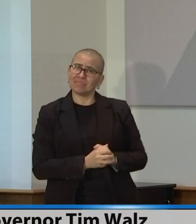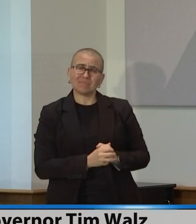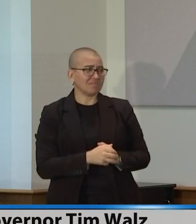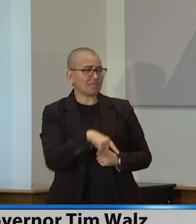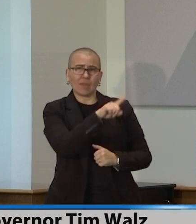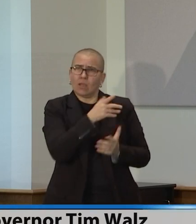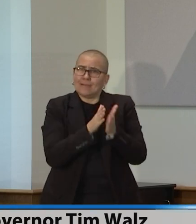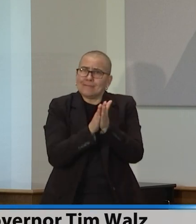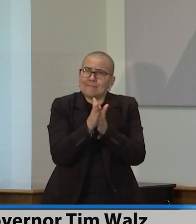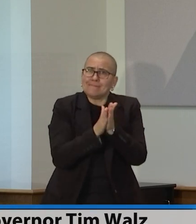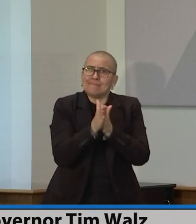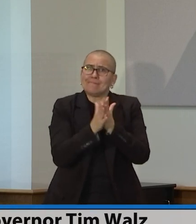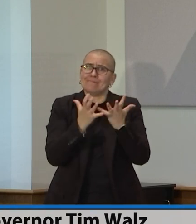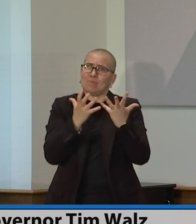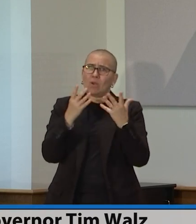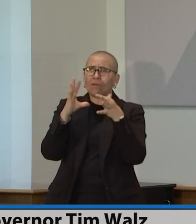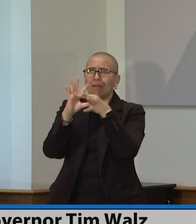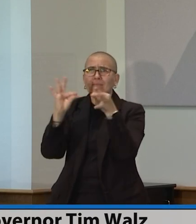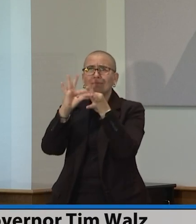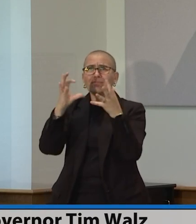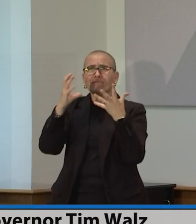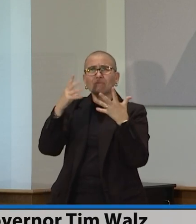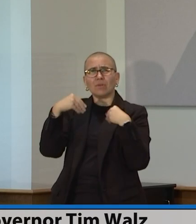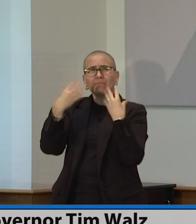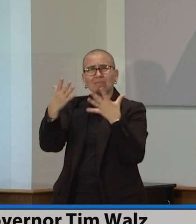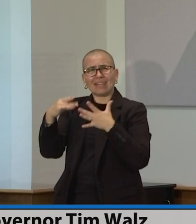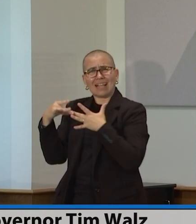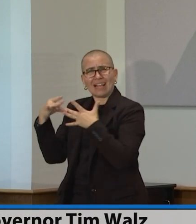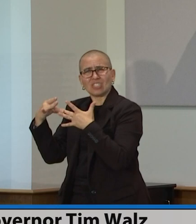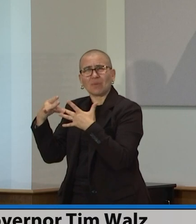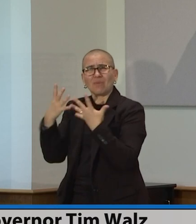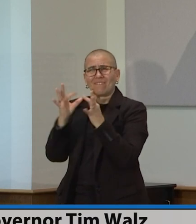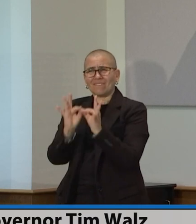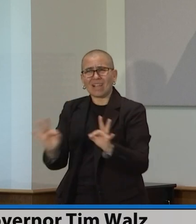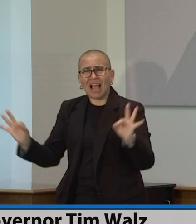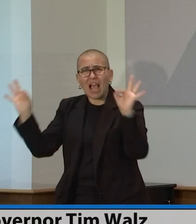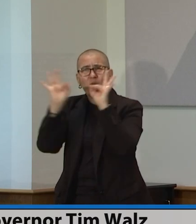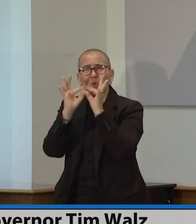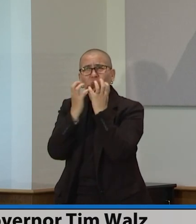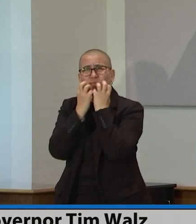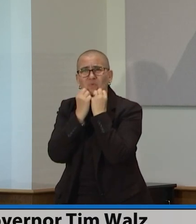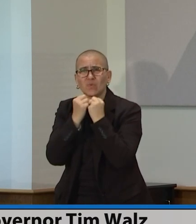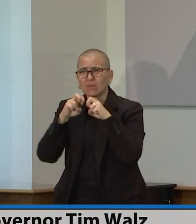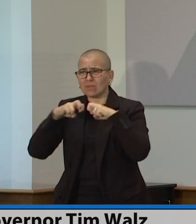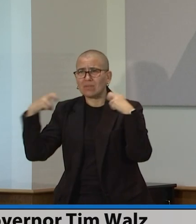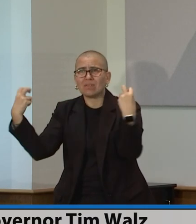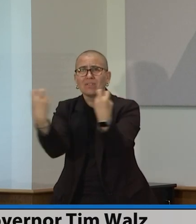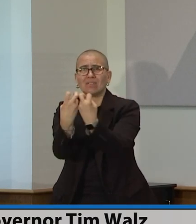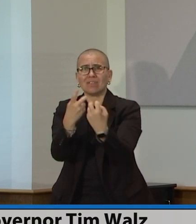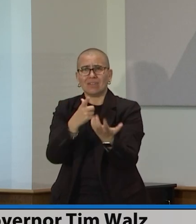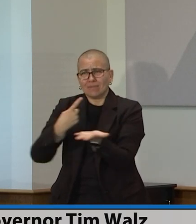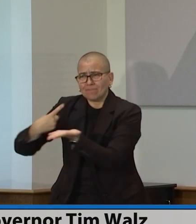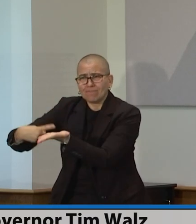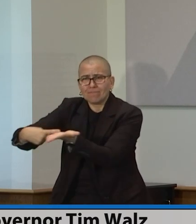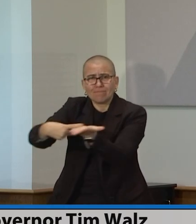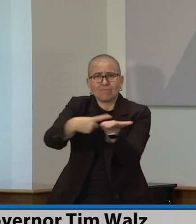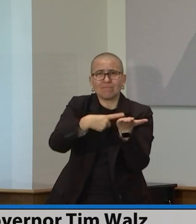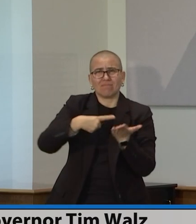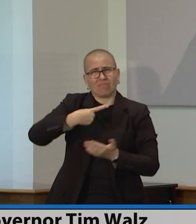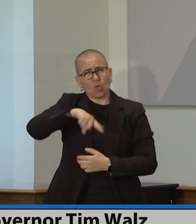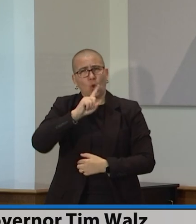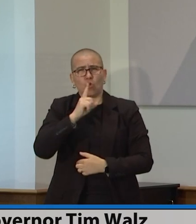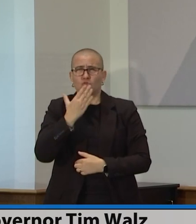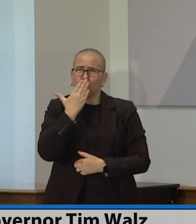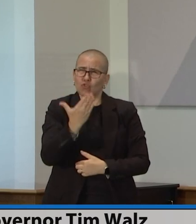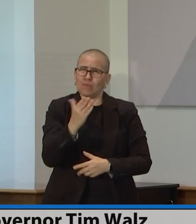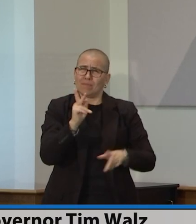leadership and their values to the table, and do so with a sense of decency and a sense of what's best for Minnesota. So,